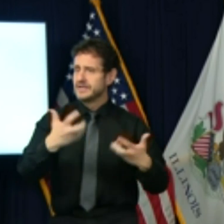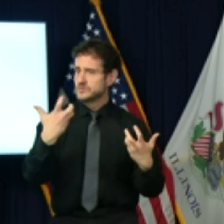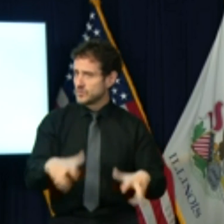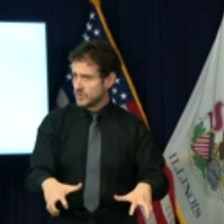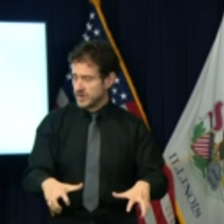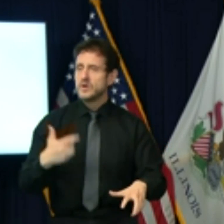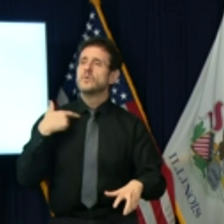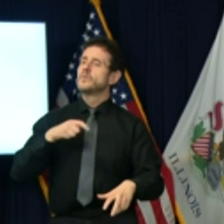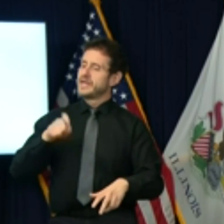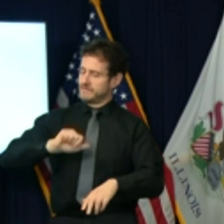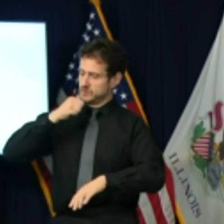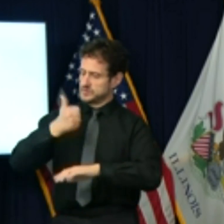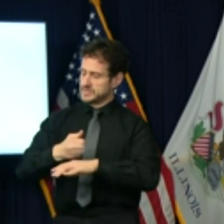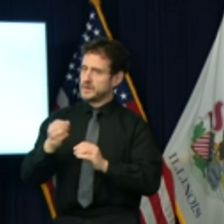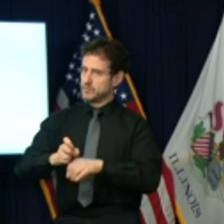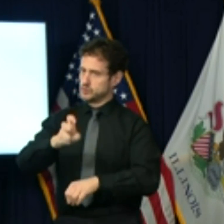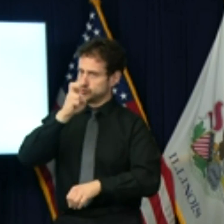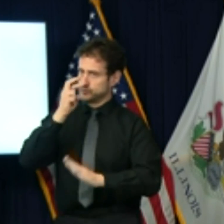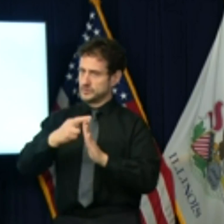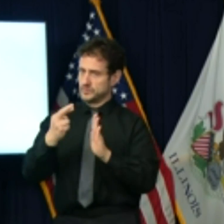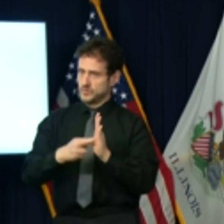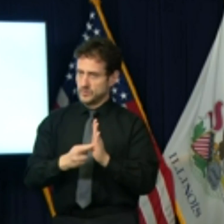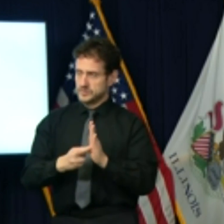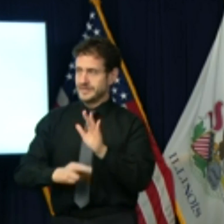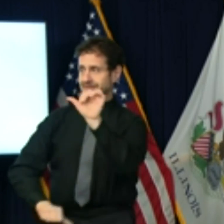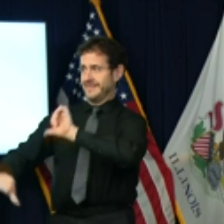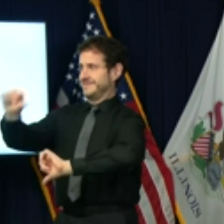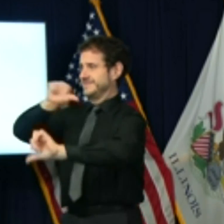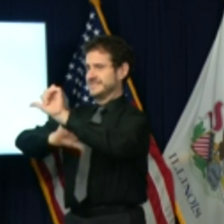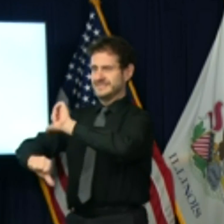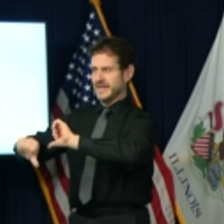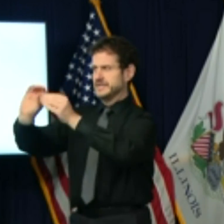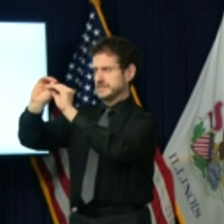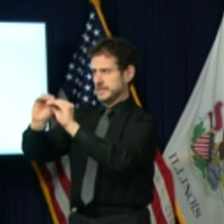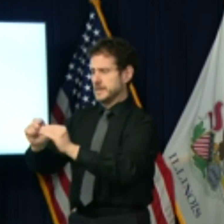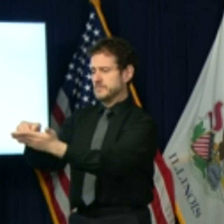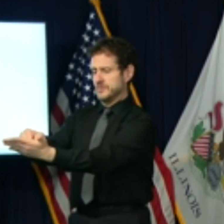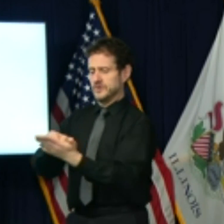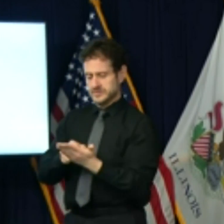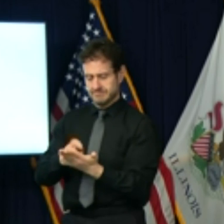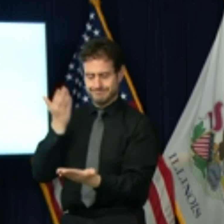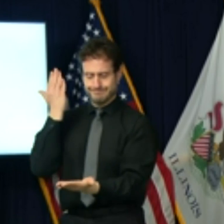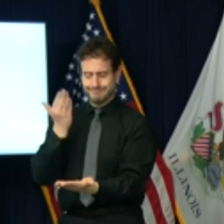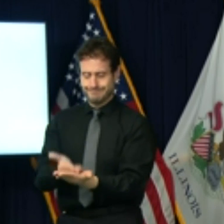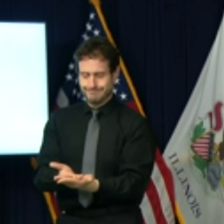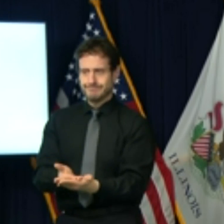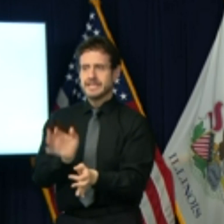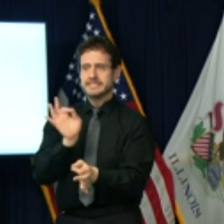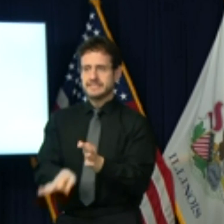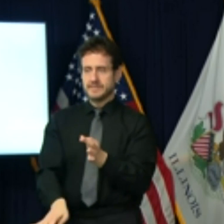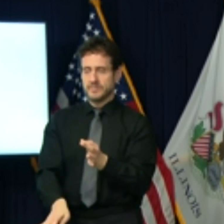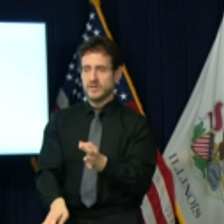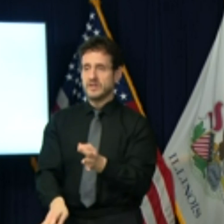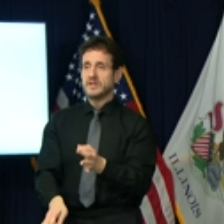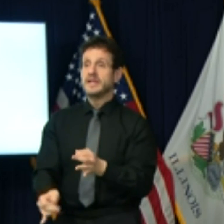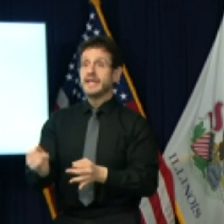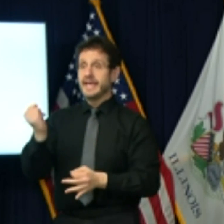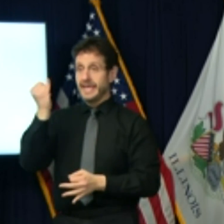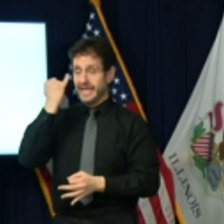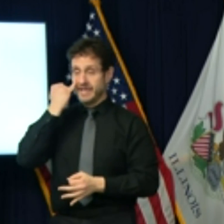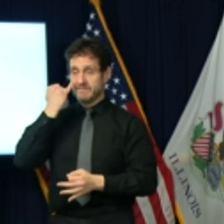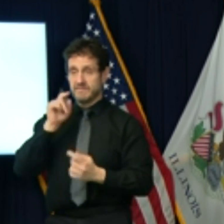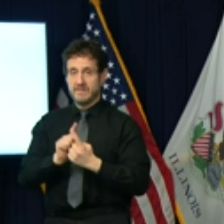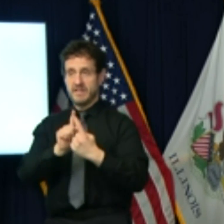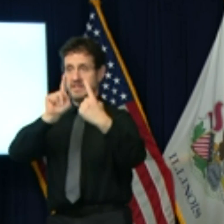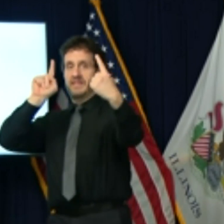being implemented. The science is there, and it's pretty simple. If you're not in the physical presence of other people, the